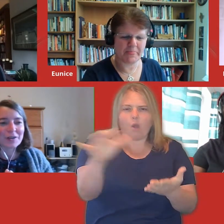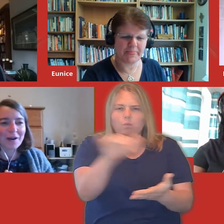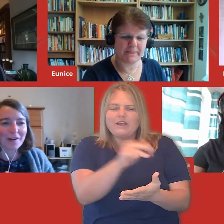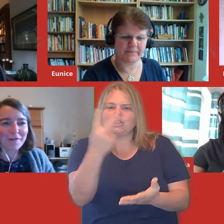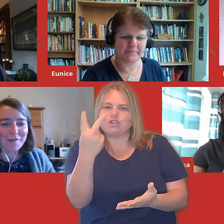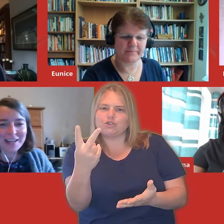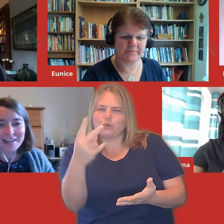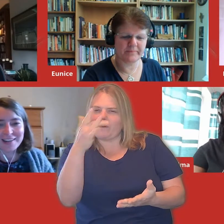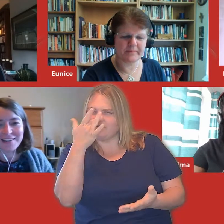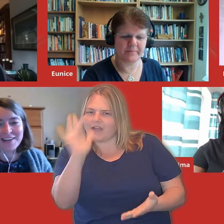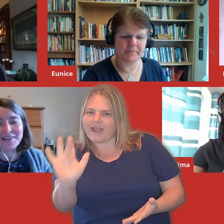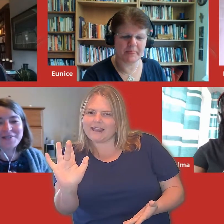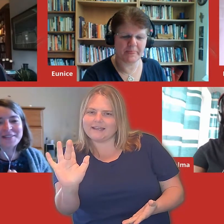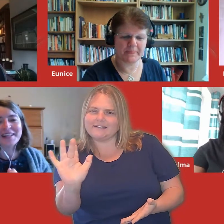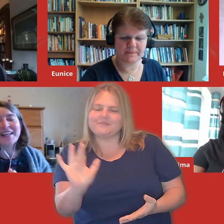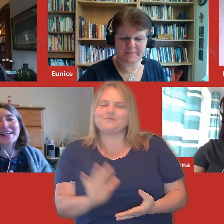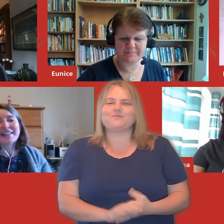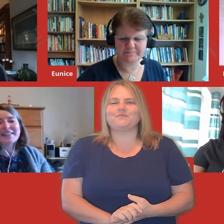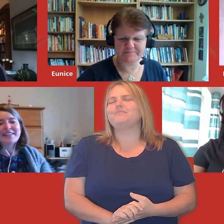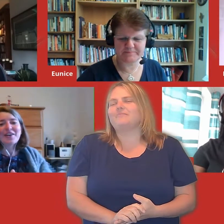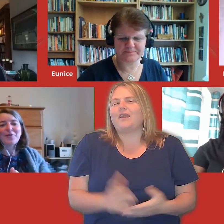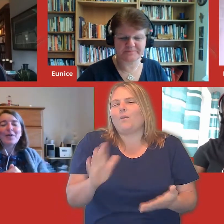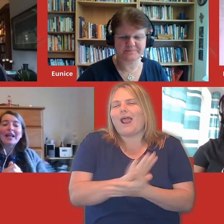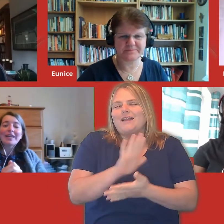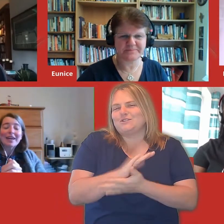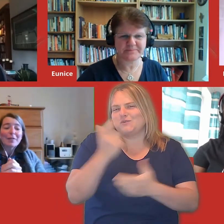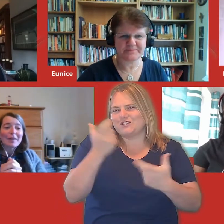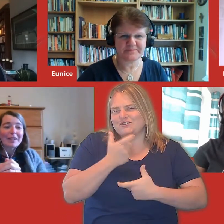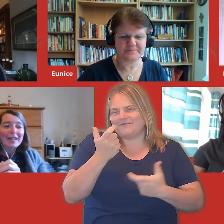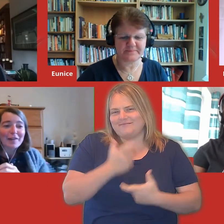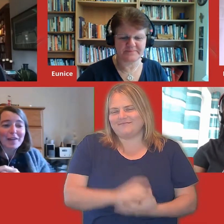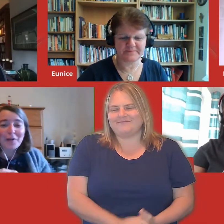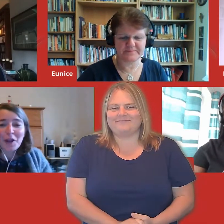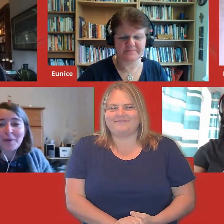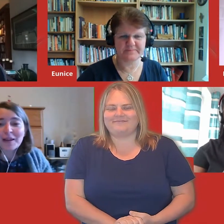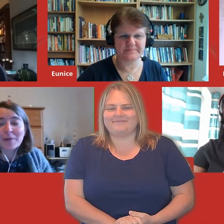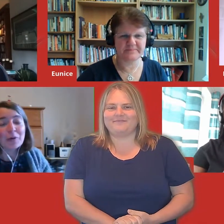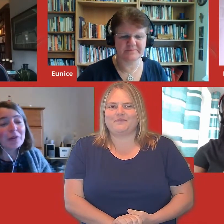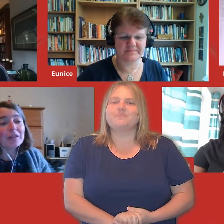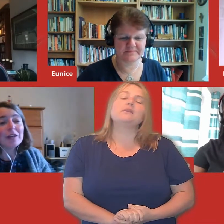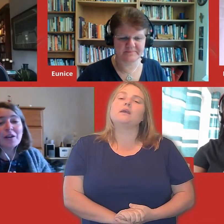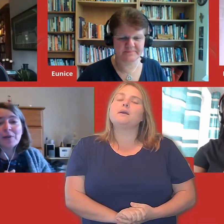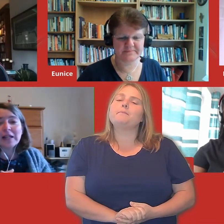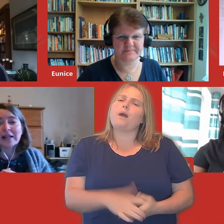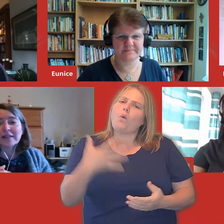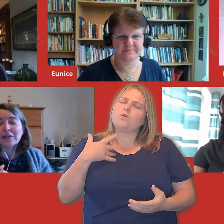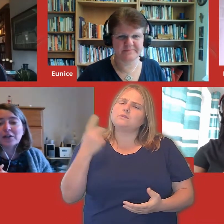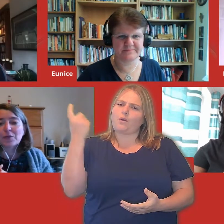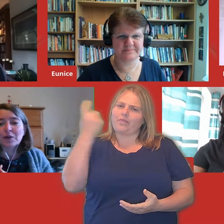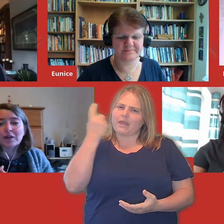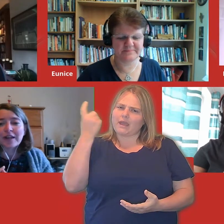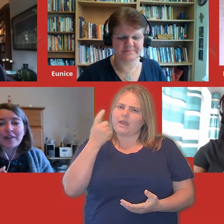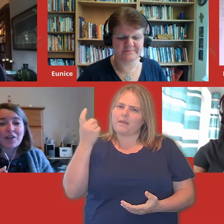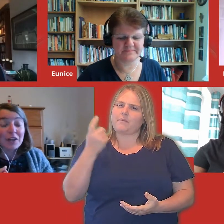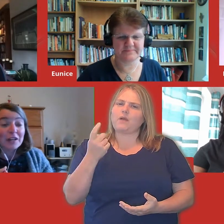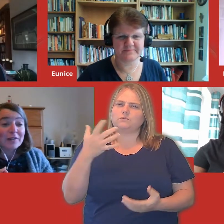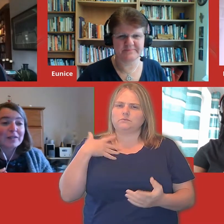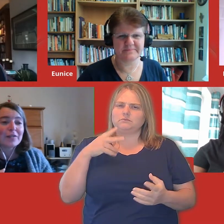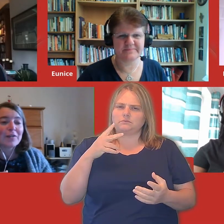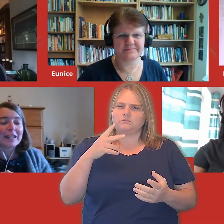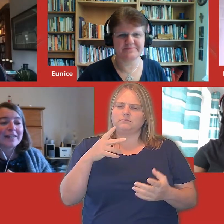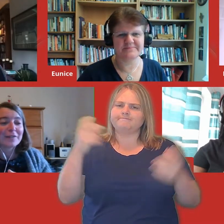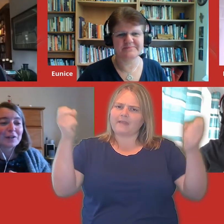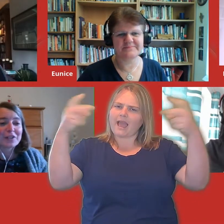which two are fake news. So we like to have a bit of a laugh here on Hope and Anchor, but you know, we like to look at the world and the